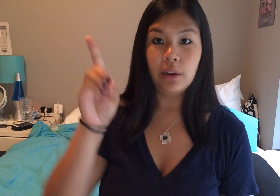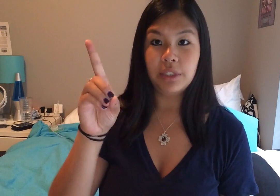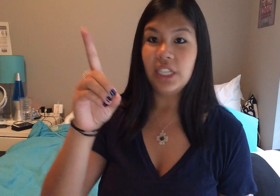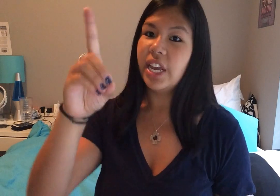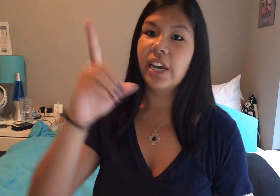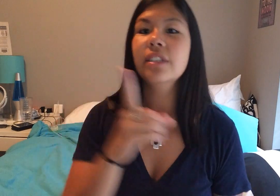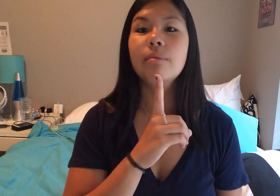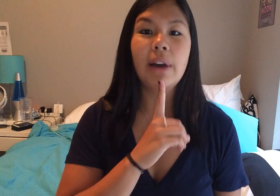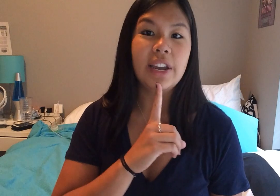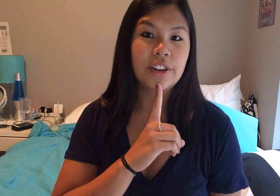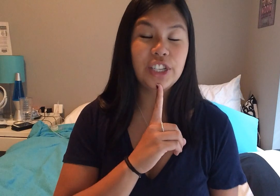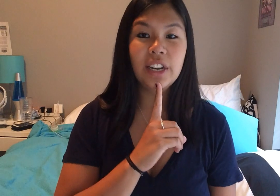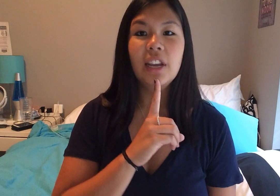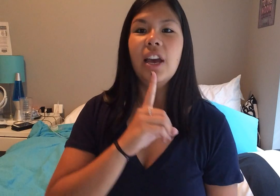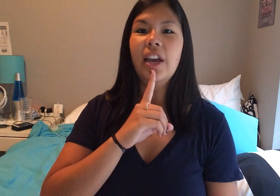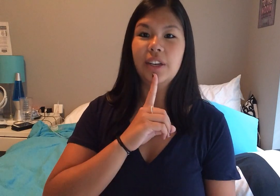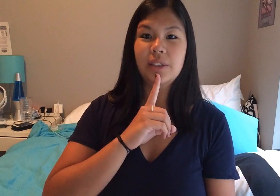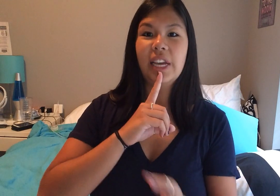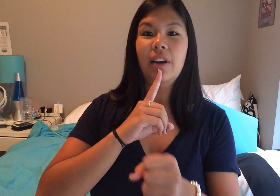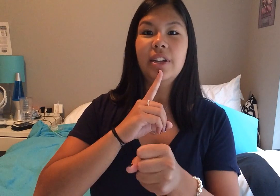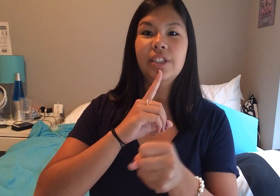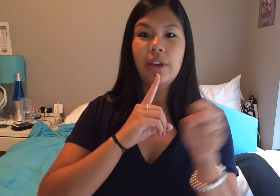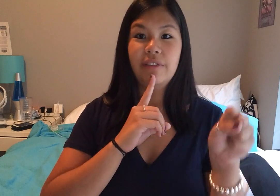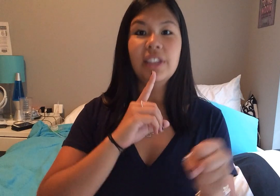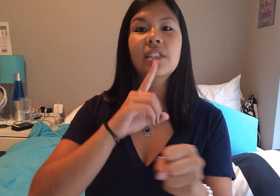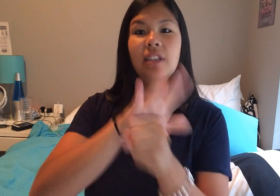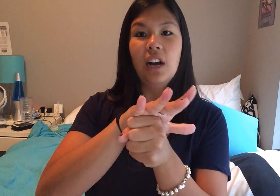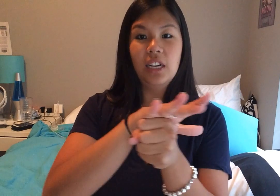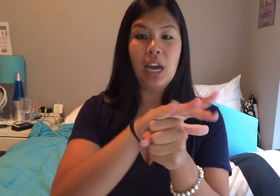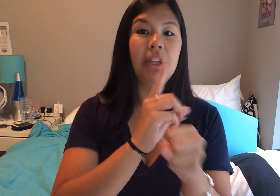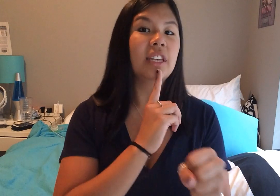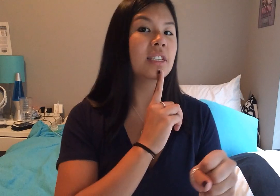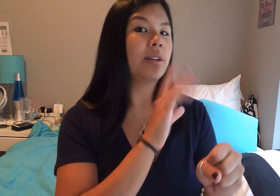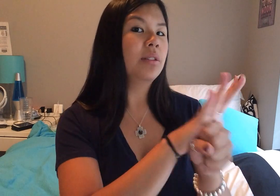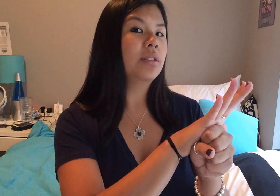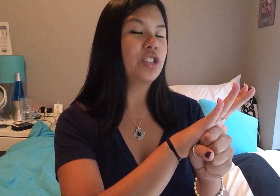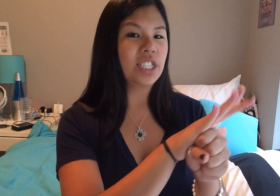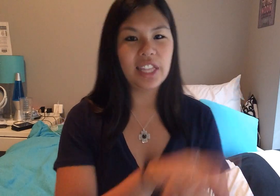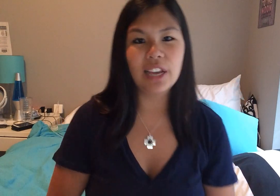almost a D-hand by your chin, and it goes down into a fist on top like this, so, just like that.